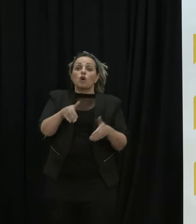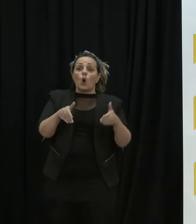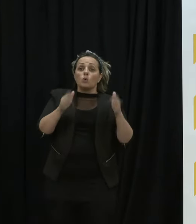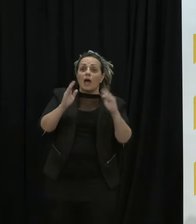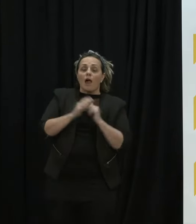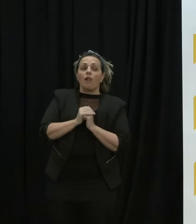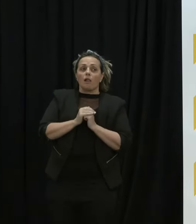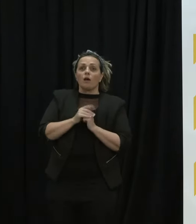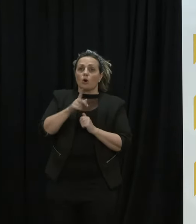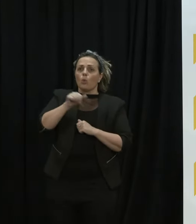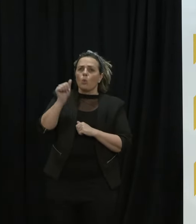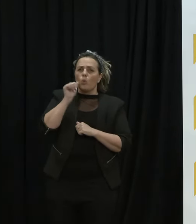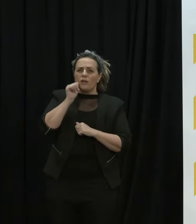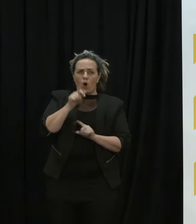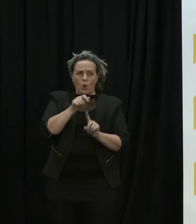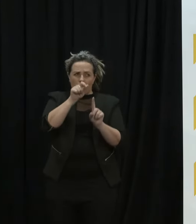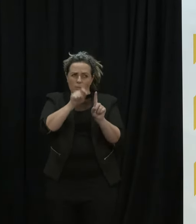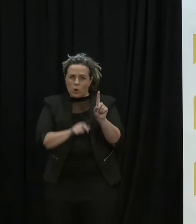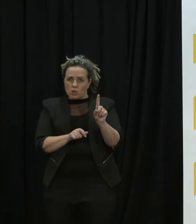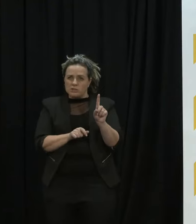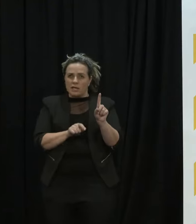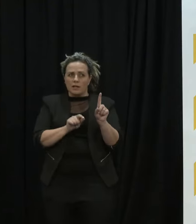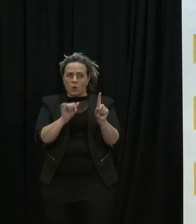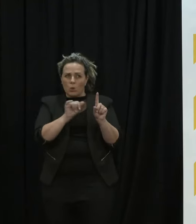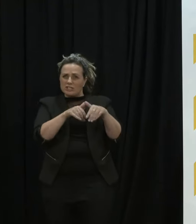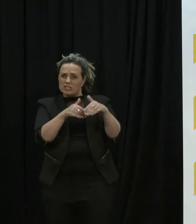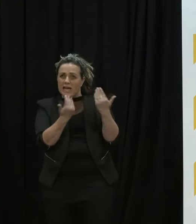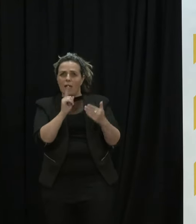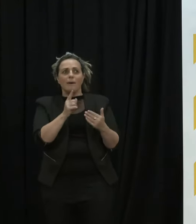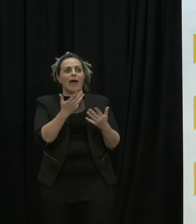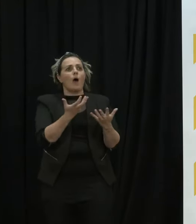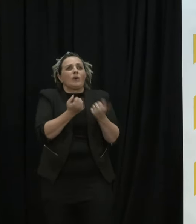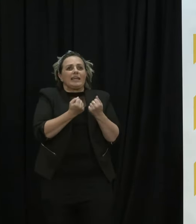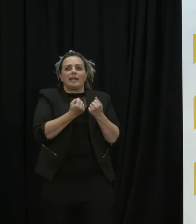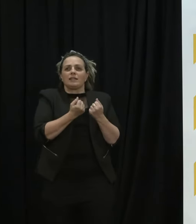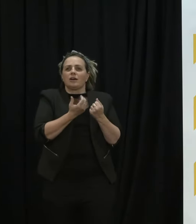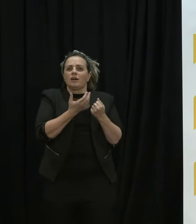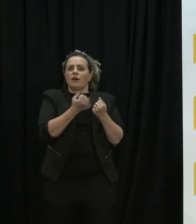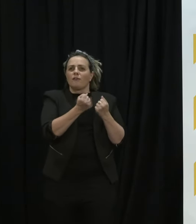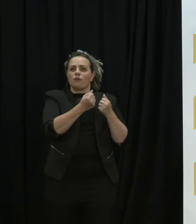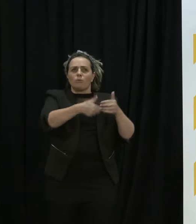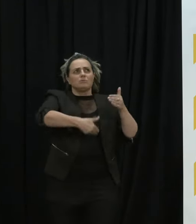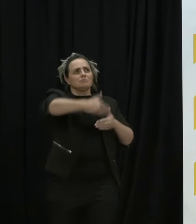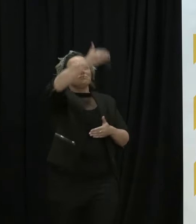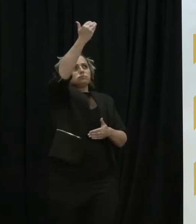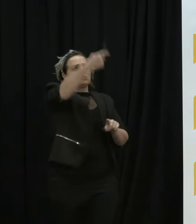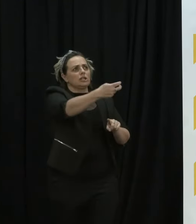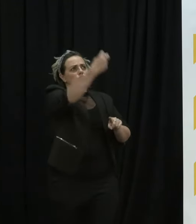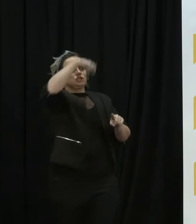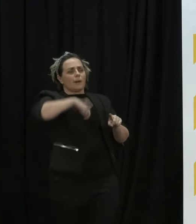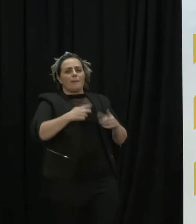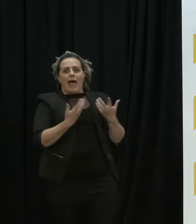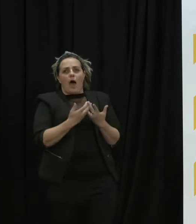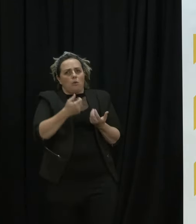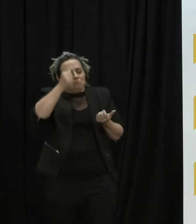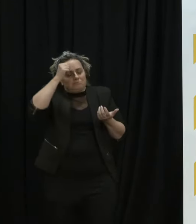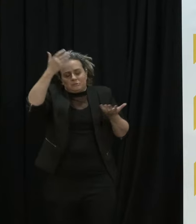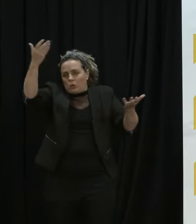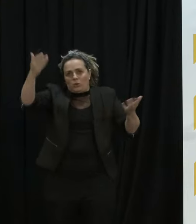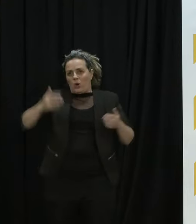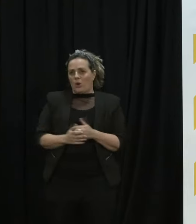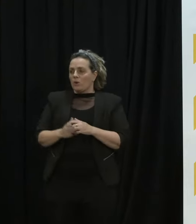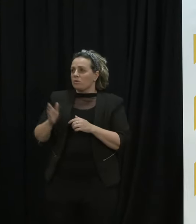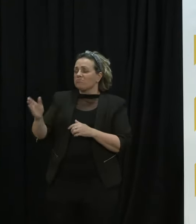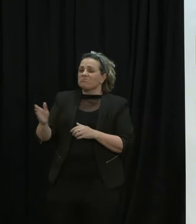which person and pretty much which day but just how it jumped across the border there, as it were, has not been able to